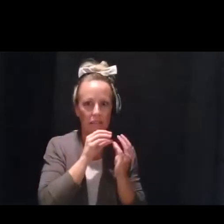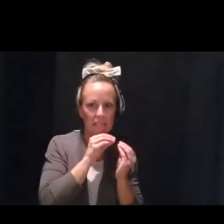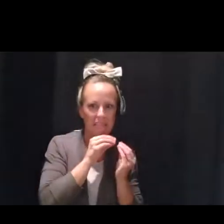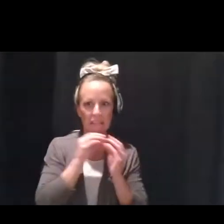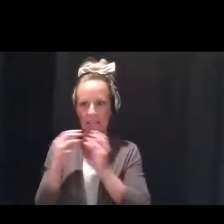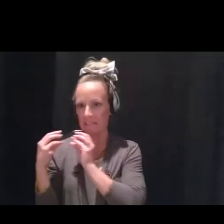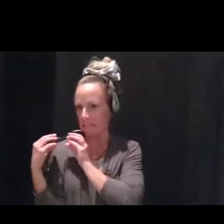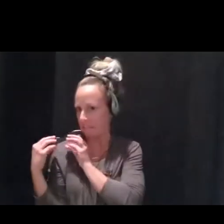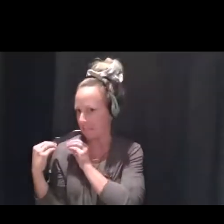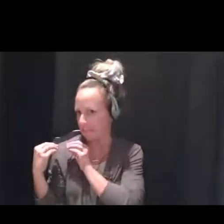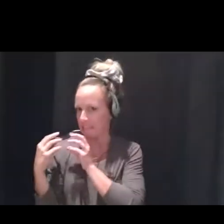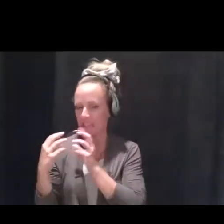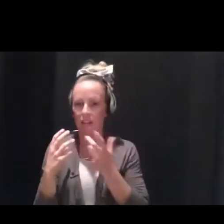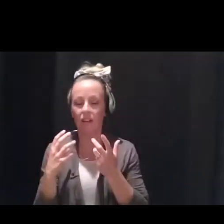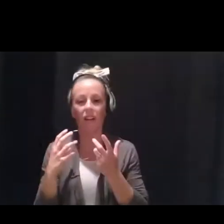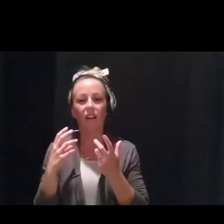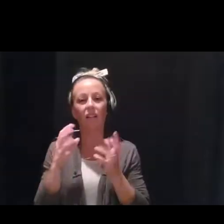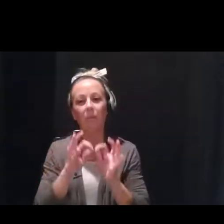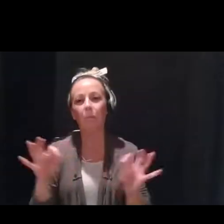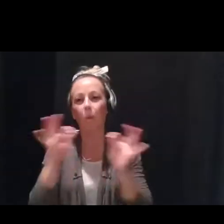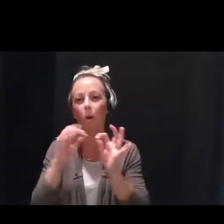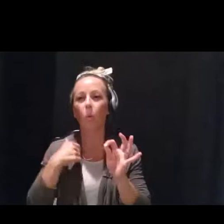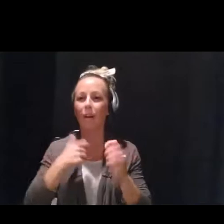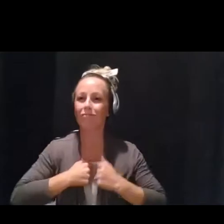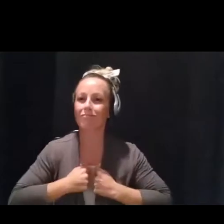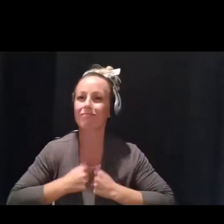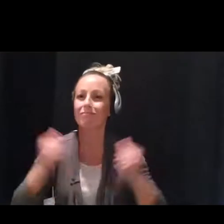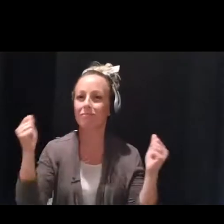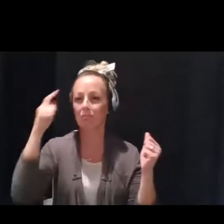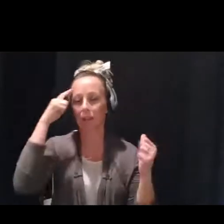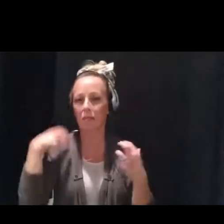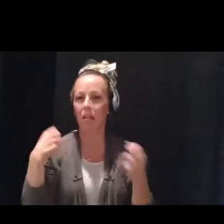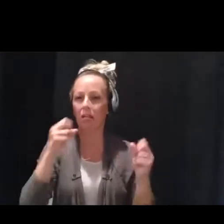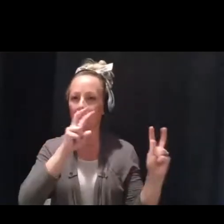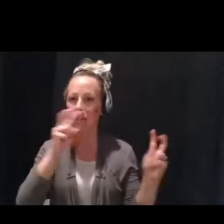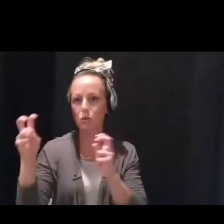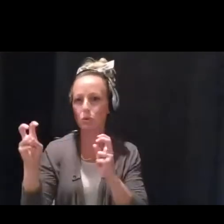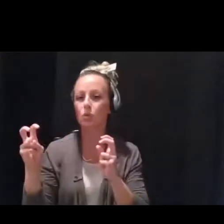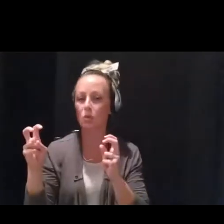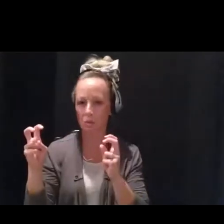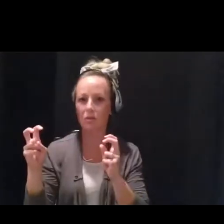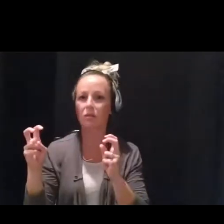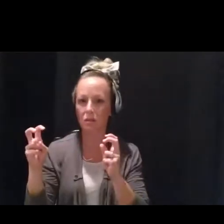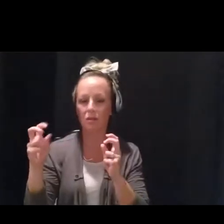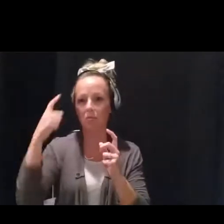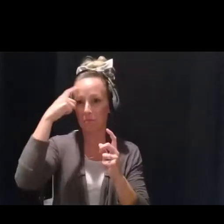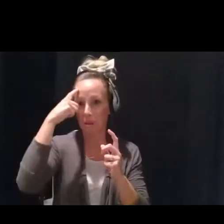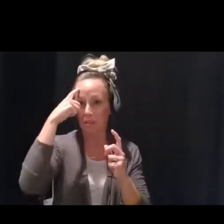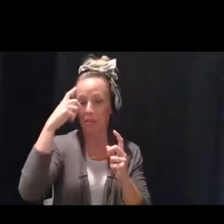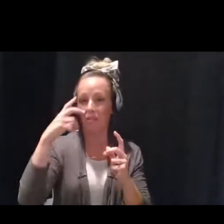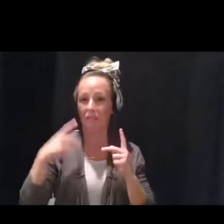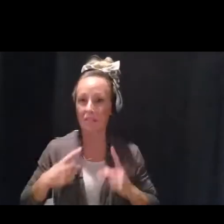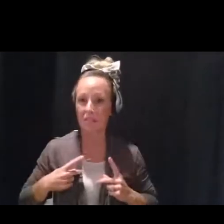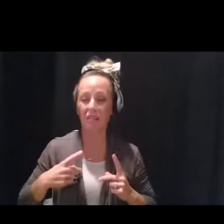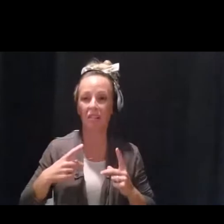need to align the discussion about wellness with mental health. They co-join. And we need to do that